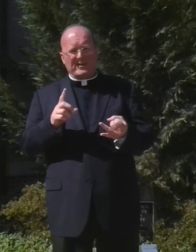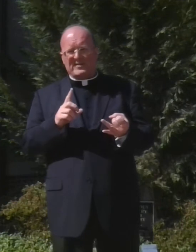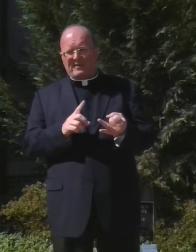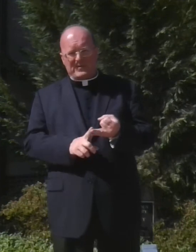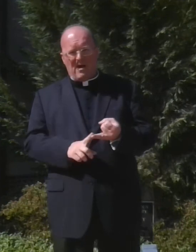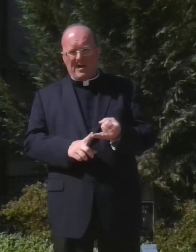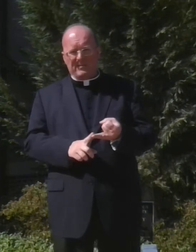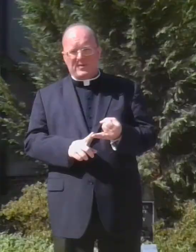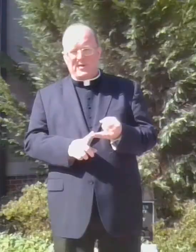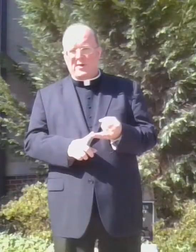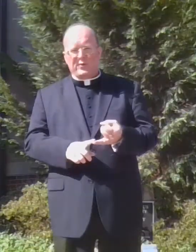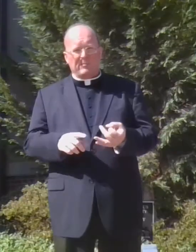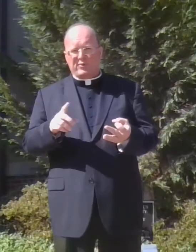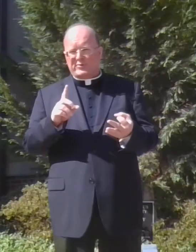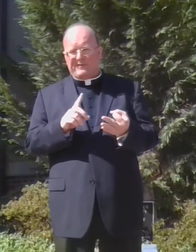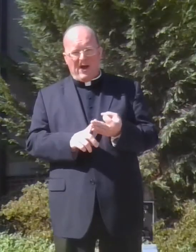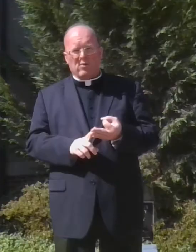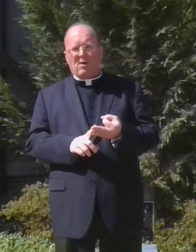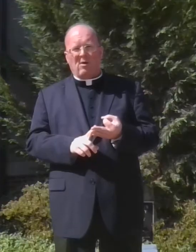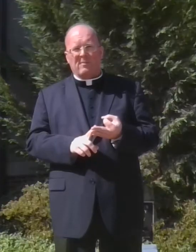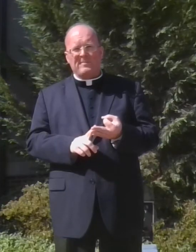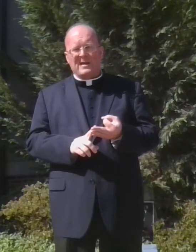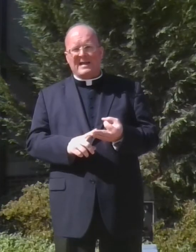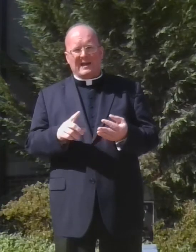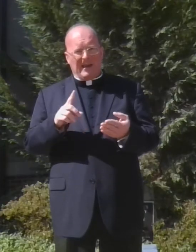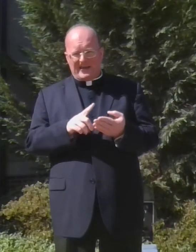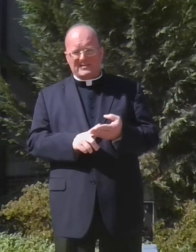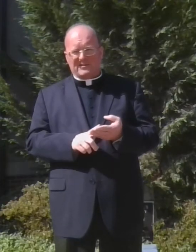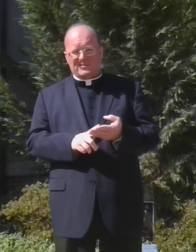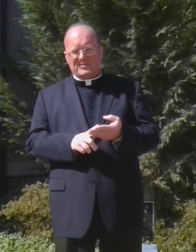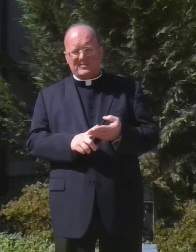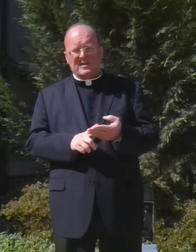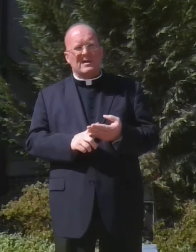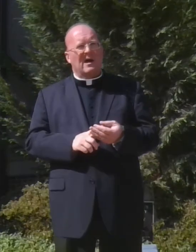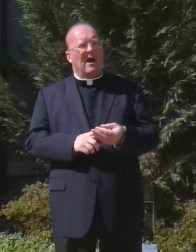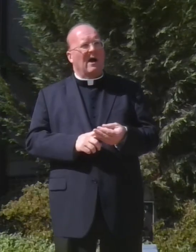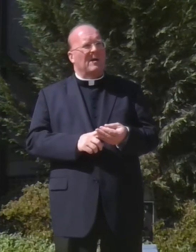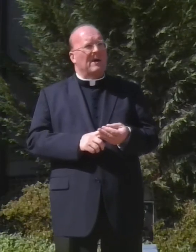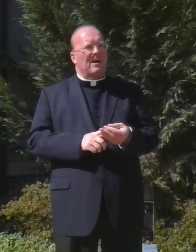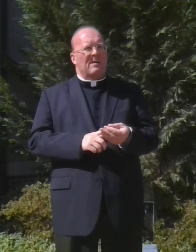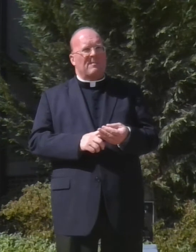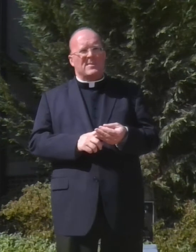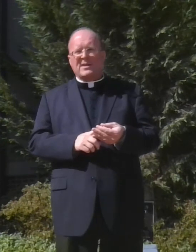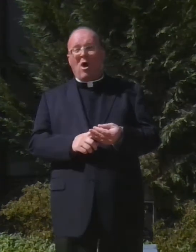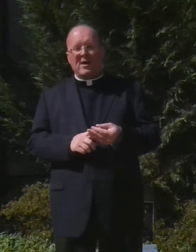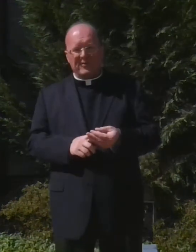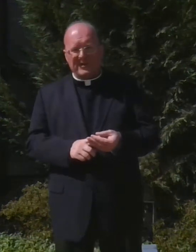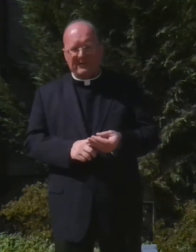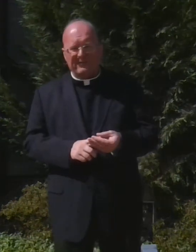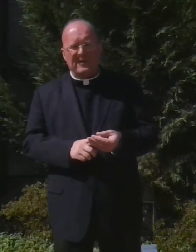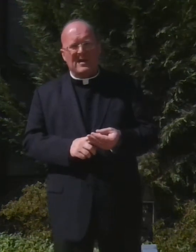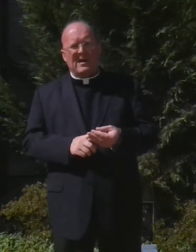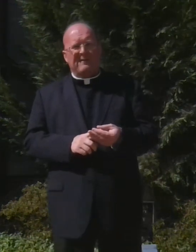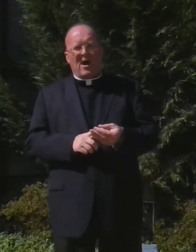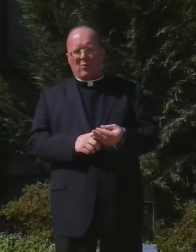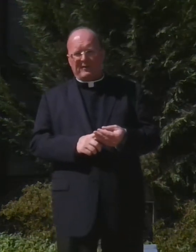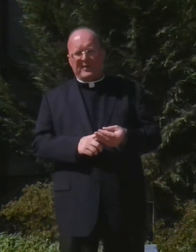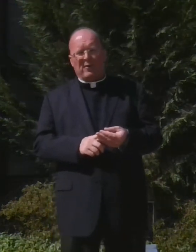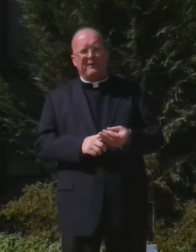wasting of time? The abuse of alcohol, laziness, mediocrity of how we're living our